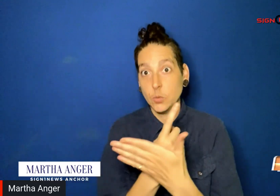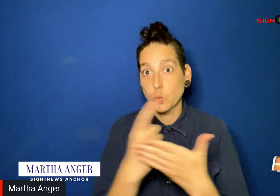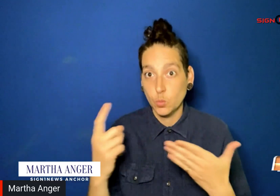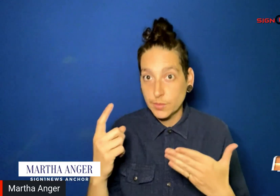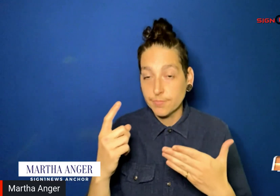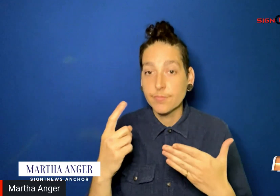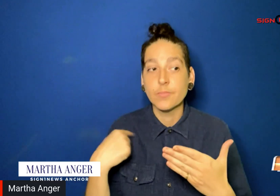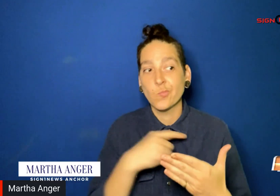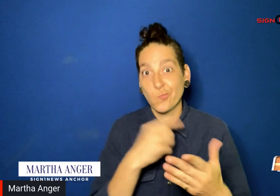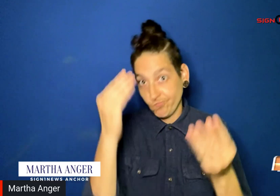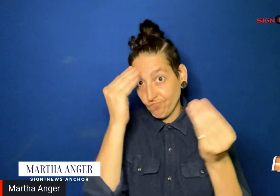making headlines today.